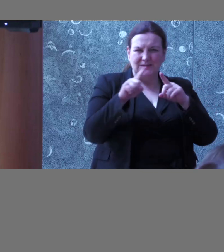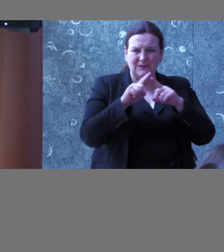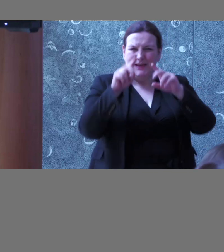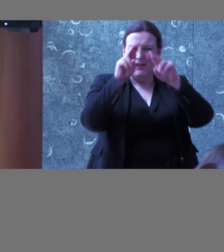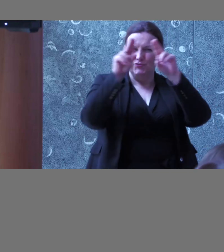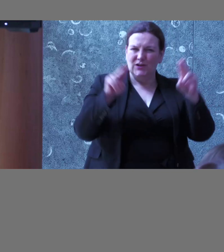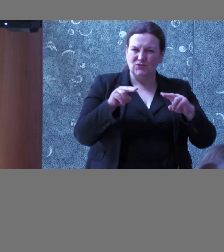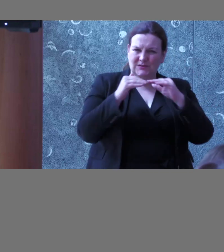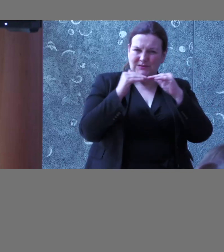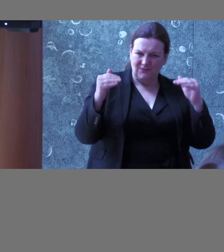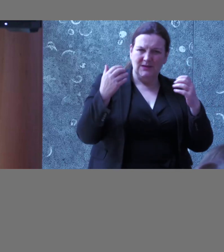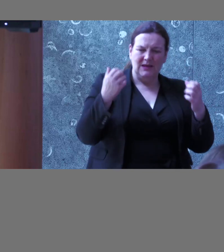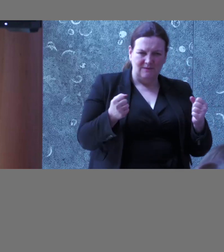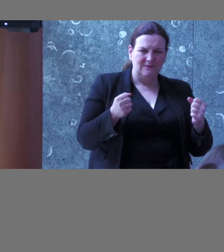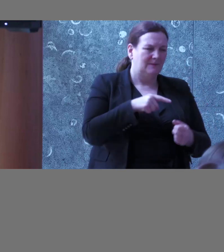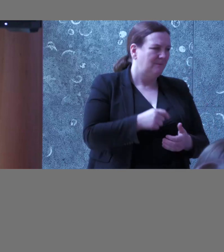standards like WCAG.